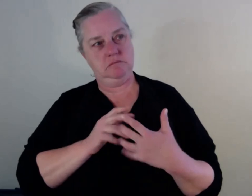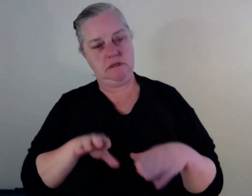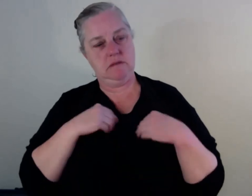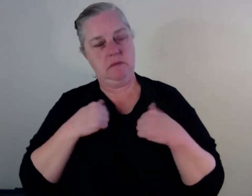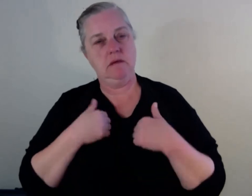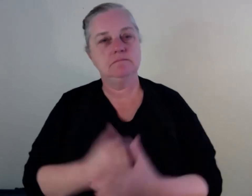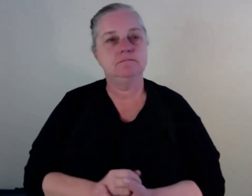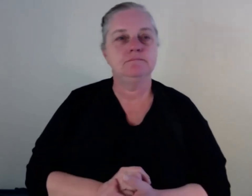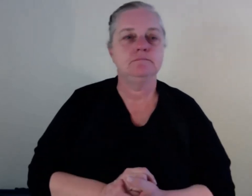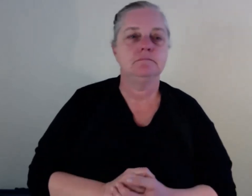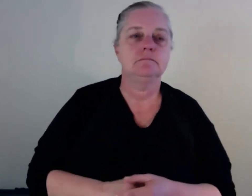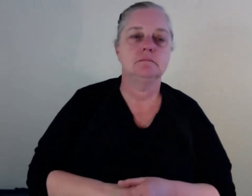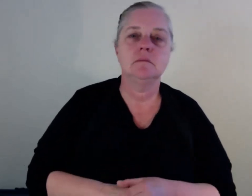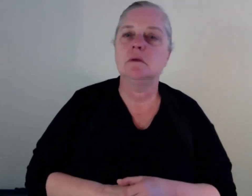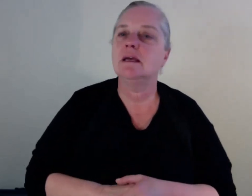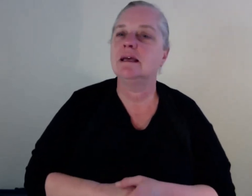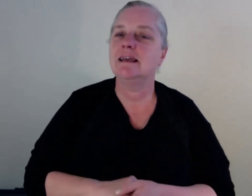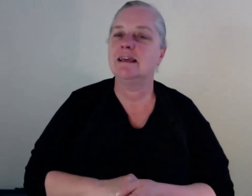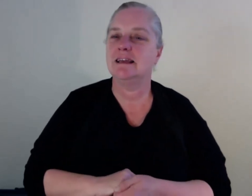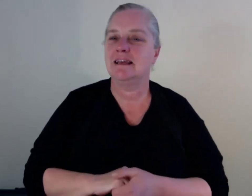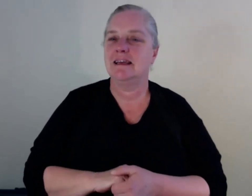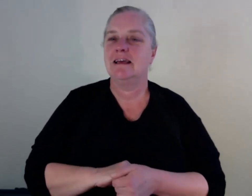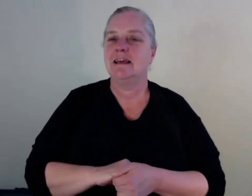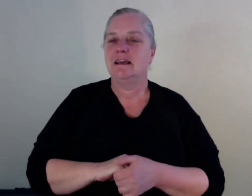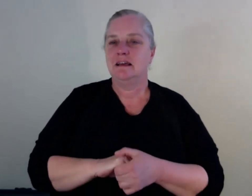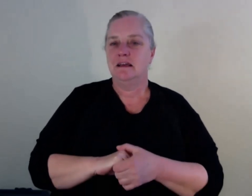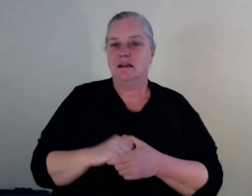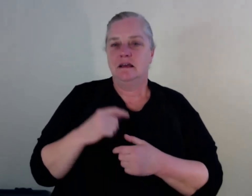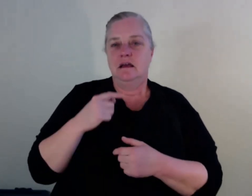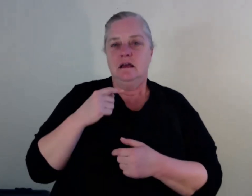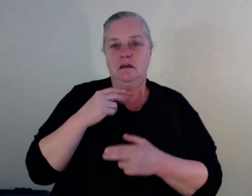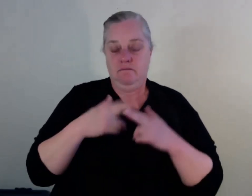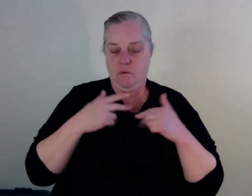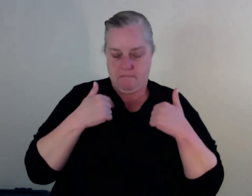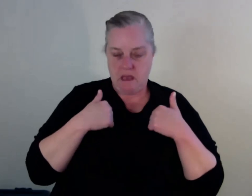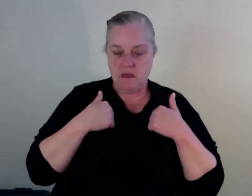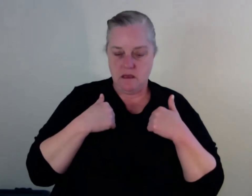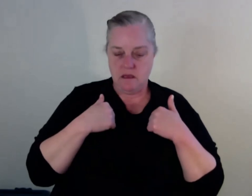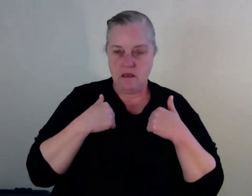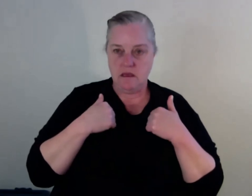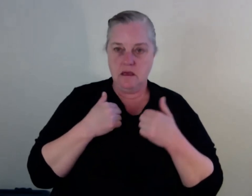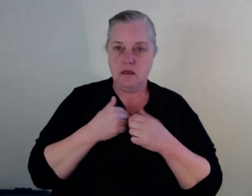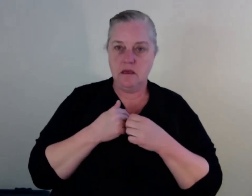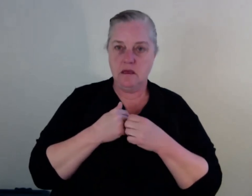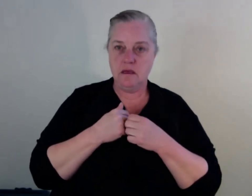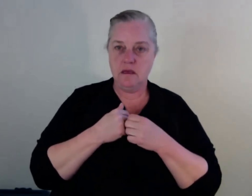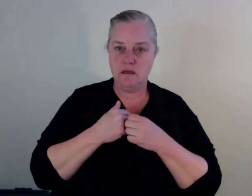Hey, Hannah. Yeah, look, I just thought about like, for me, it would definitely, you know, I've walked